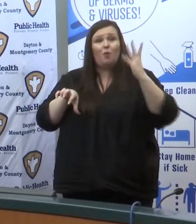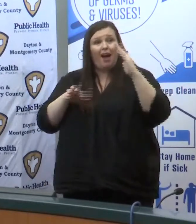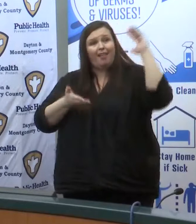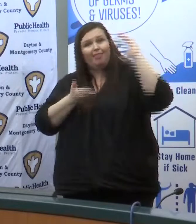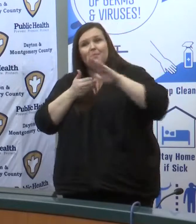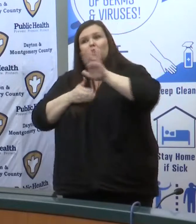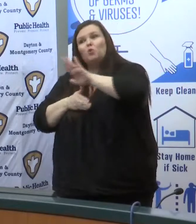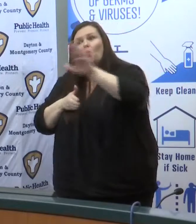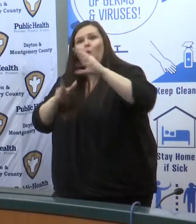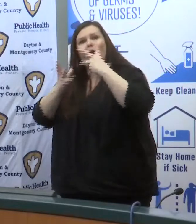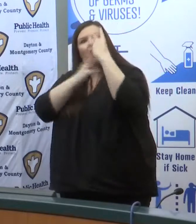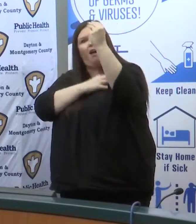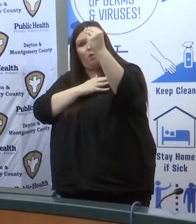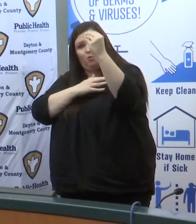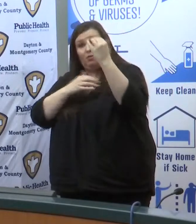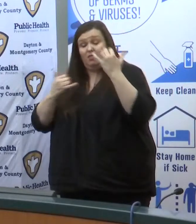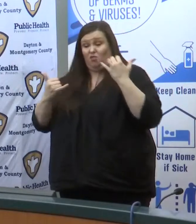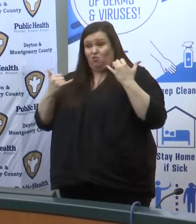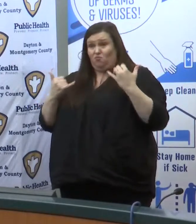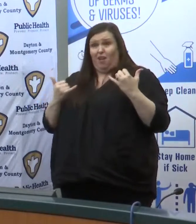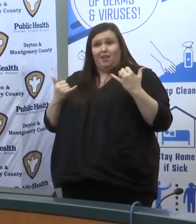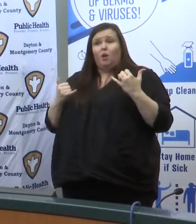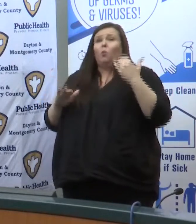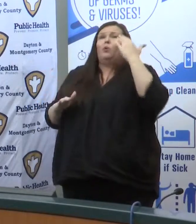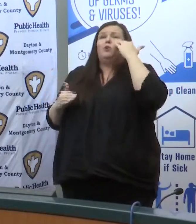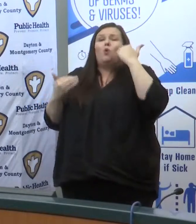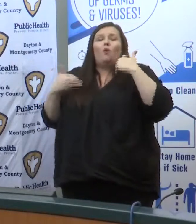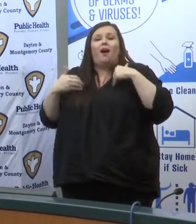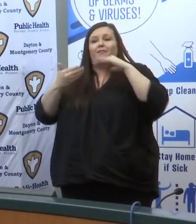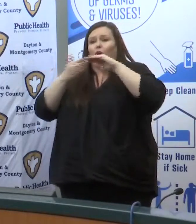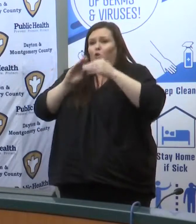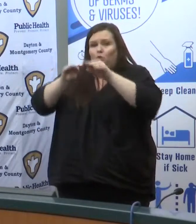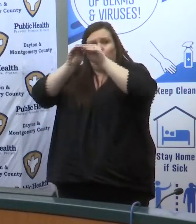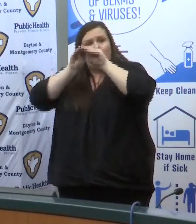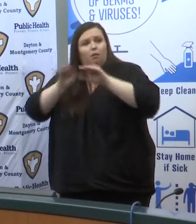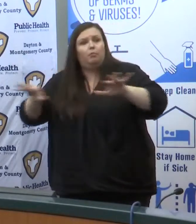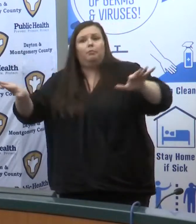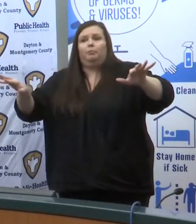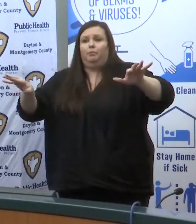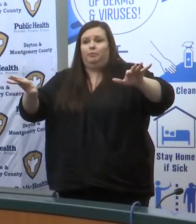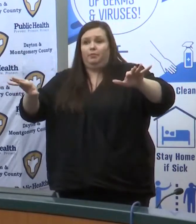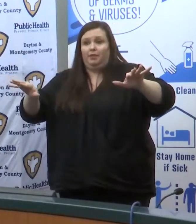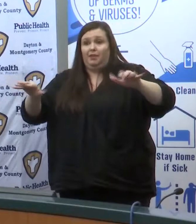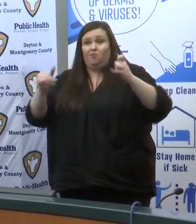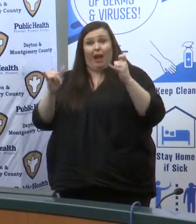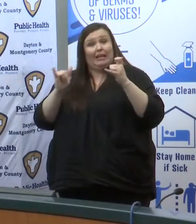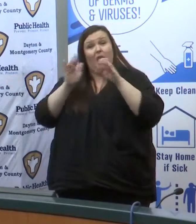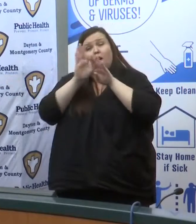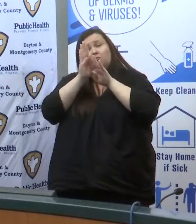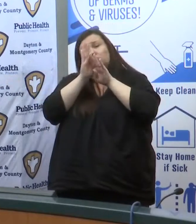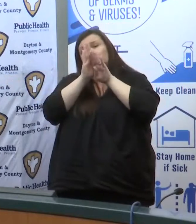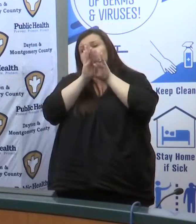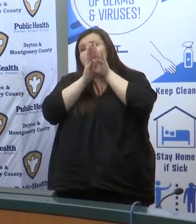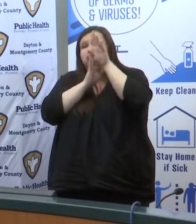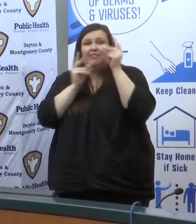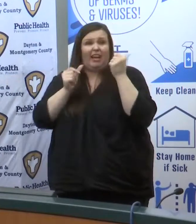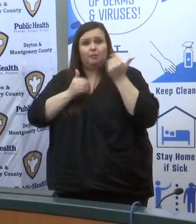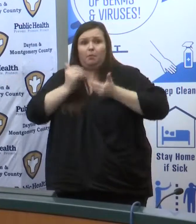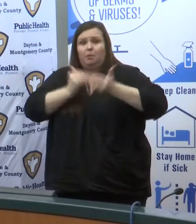currently there's wide community widespread going on and we are in that acceleration phase as you've heard